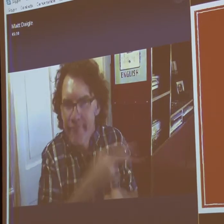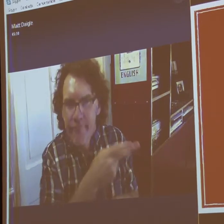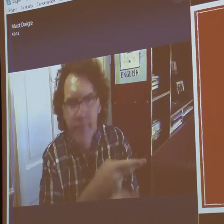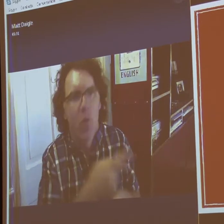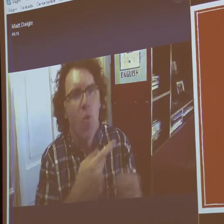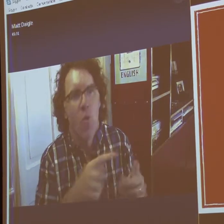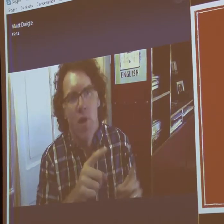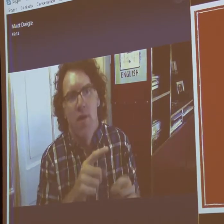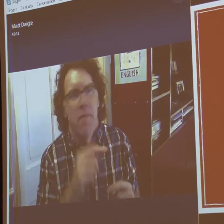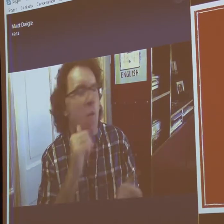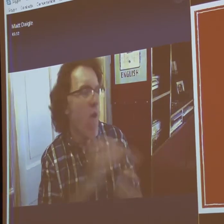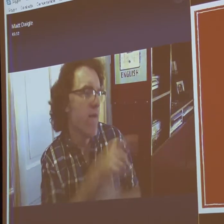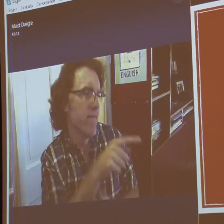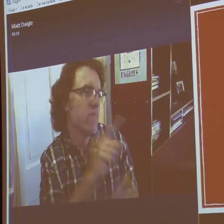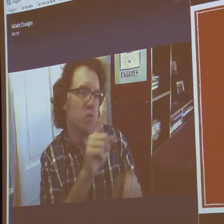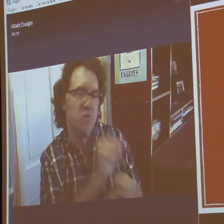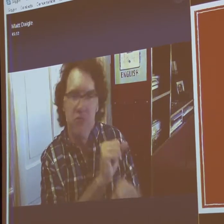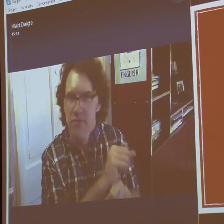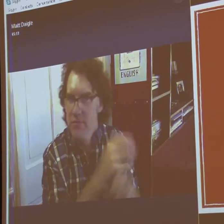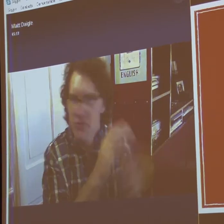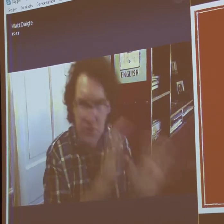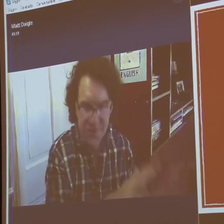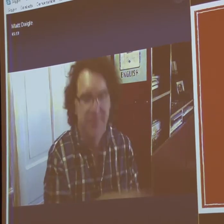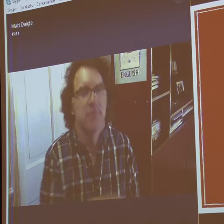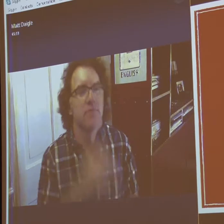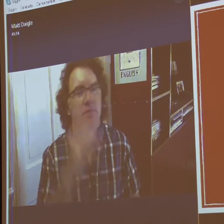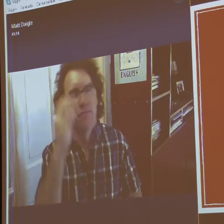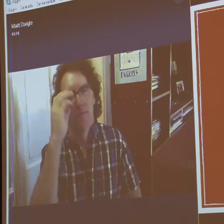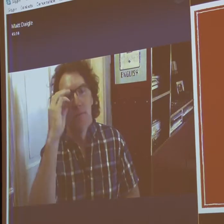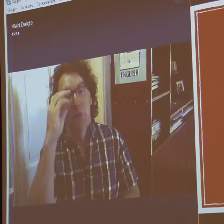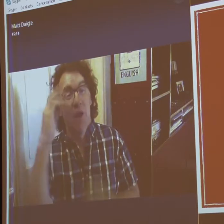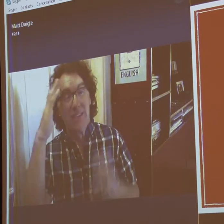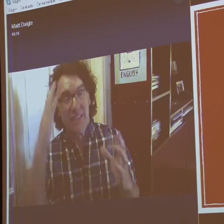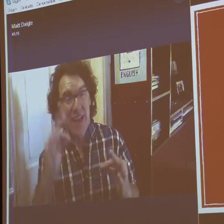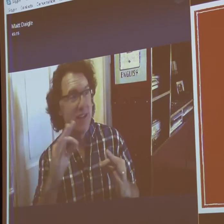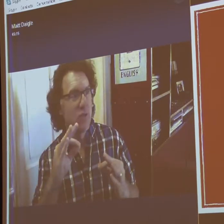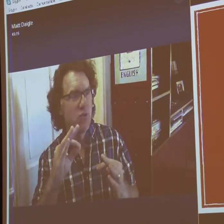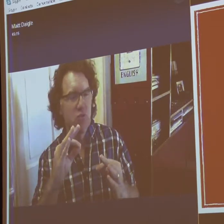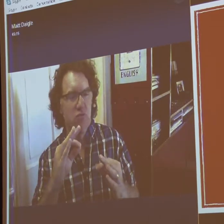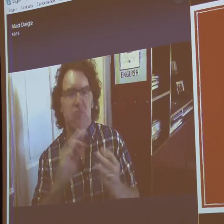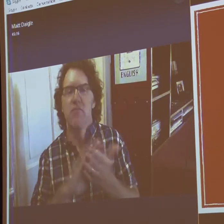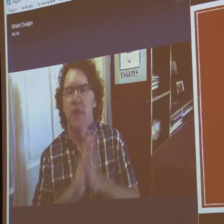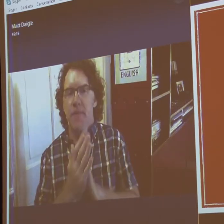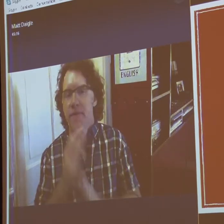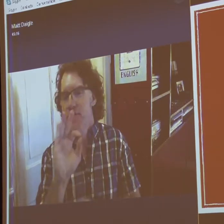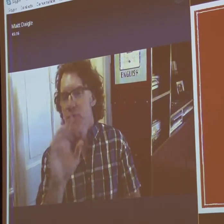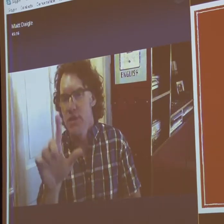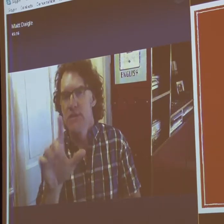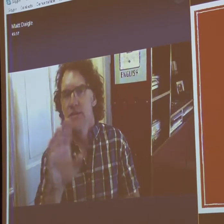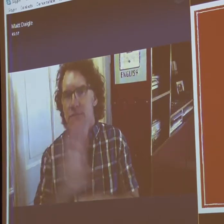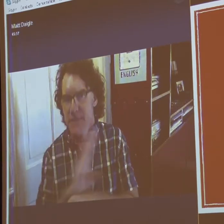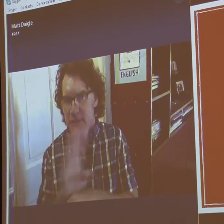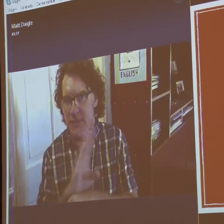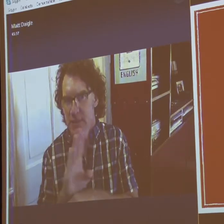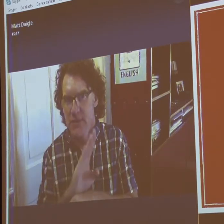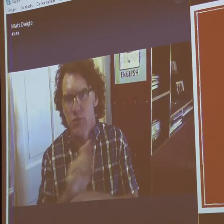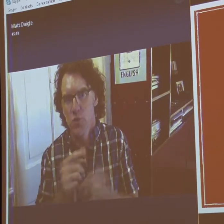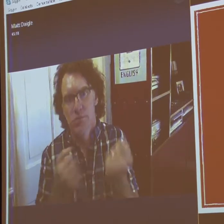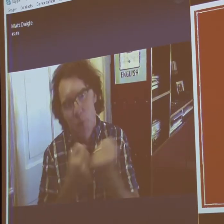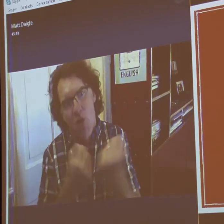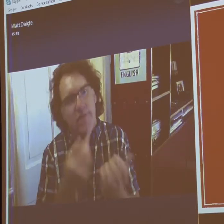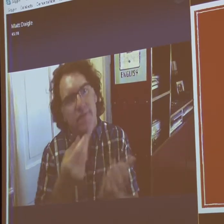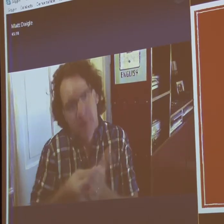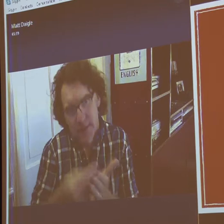too much for us. So, I decided to be a stay at home dad. Kay would continue being an interpreter. And then I would start my own